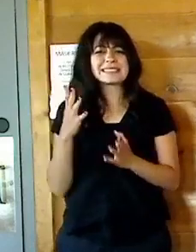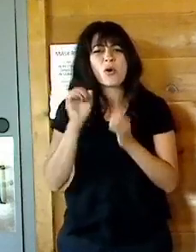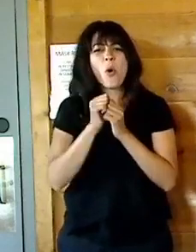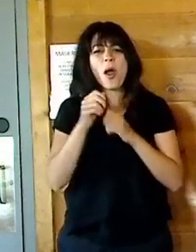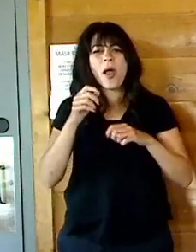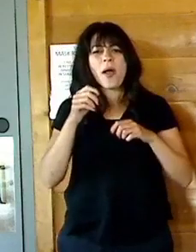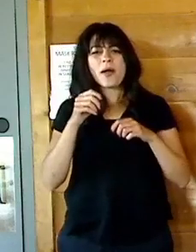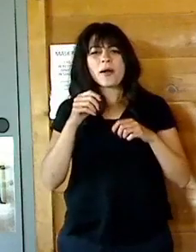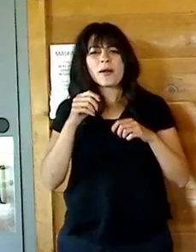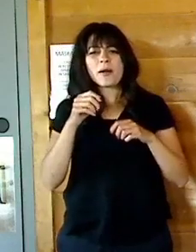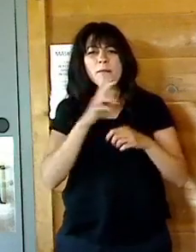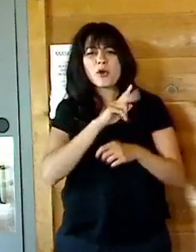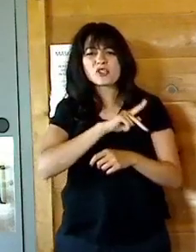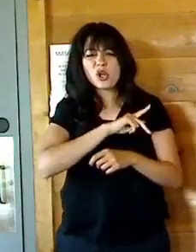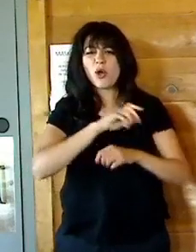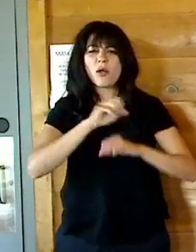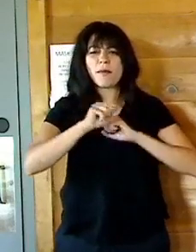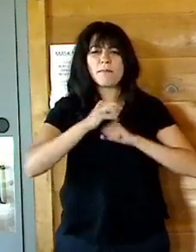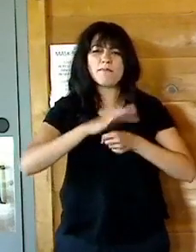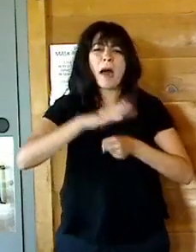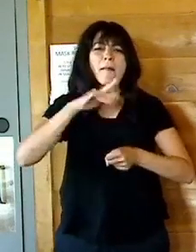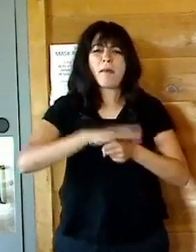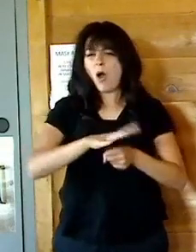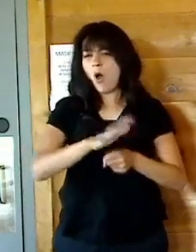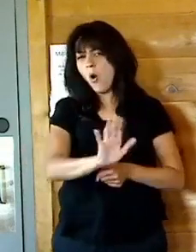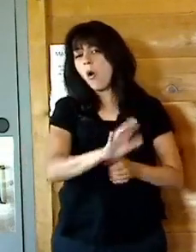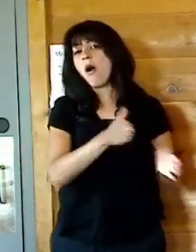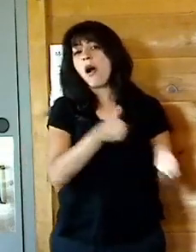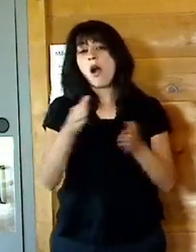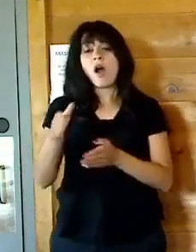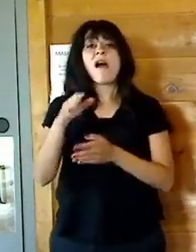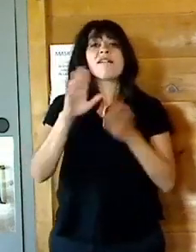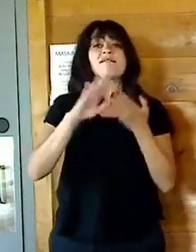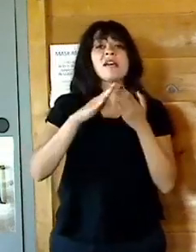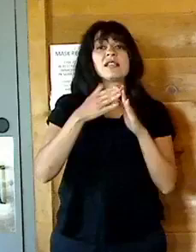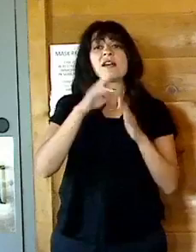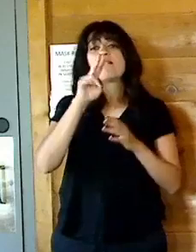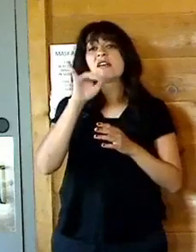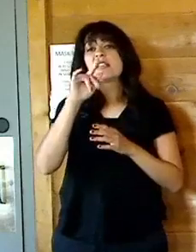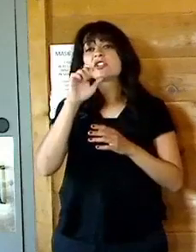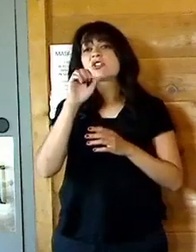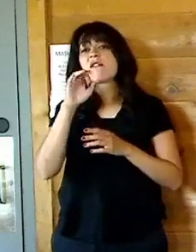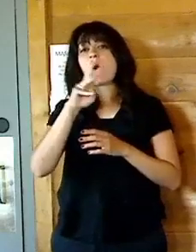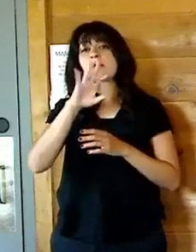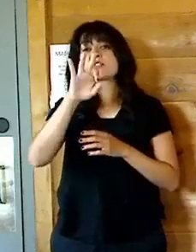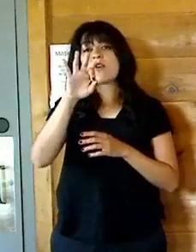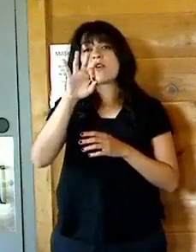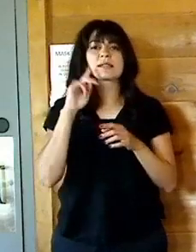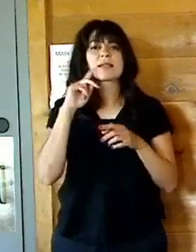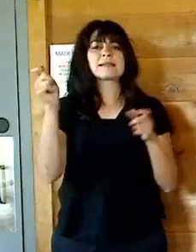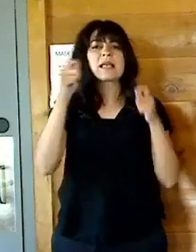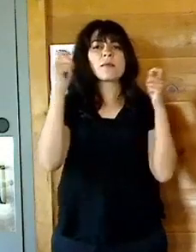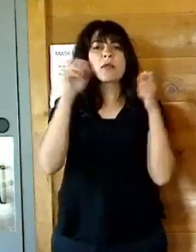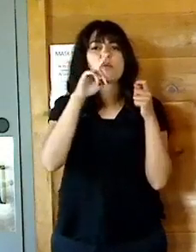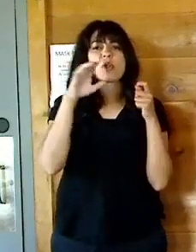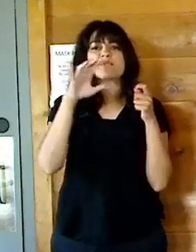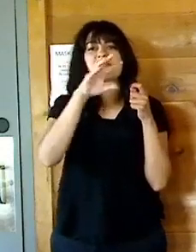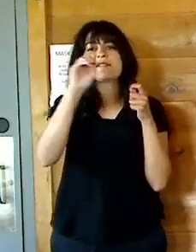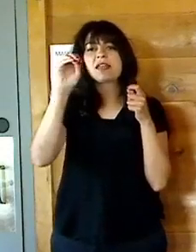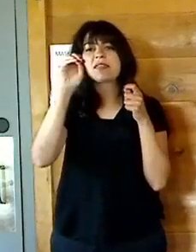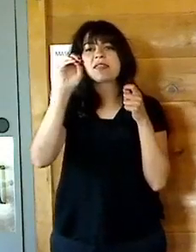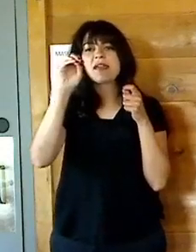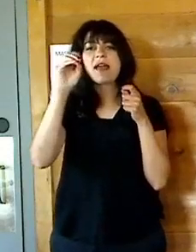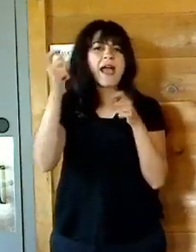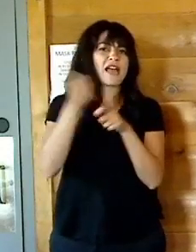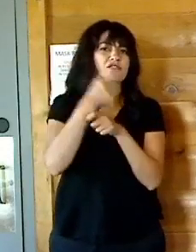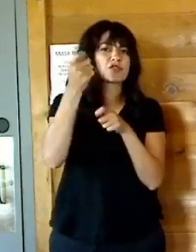Yes. The Village of Wappingers Falls actually this year is celebrating their 150th anniversary. So, is that going to be next weekend? That is going